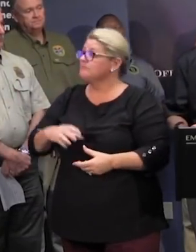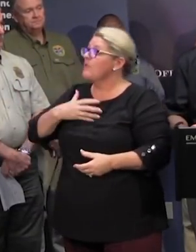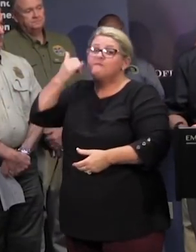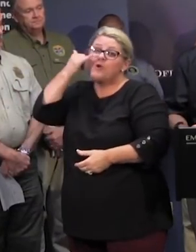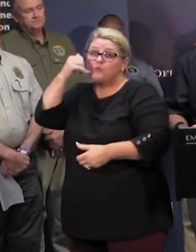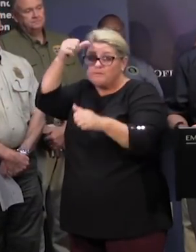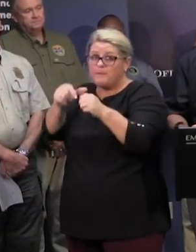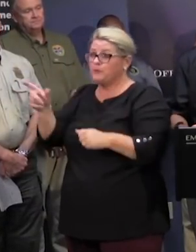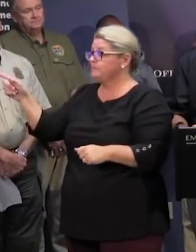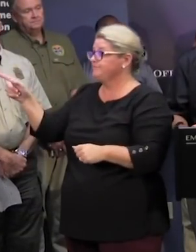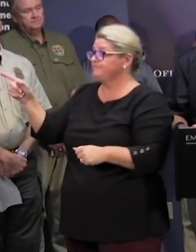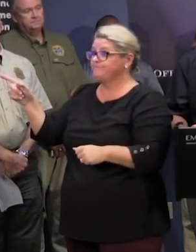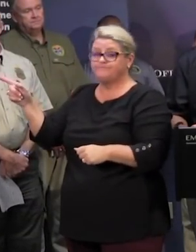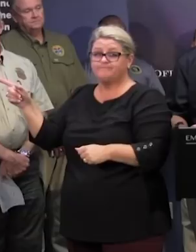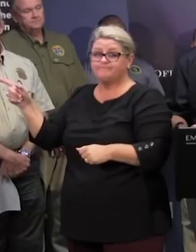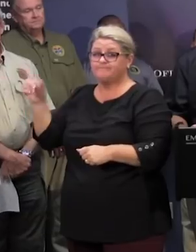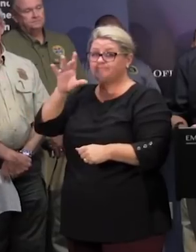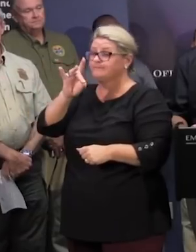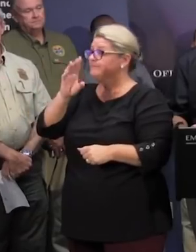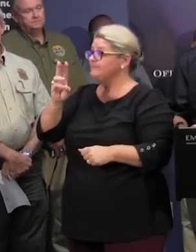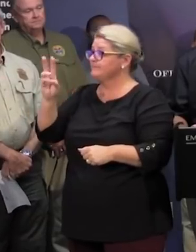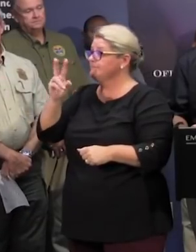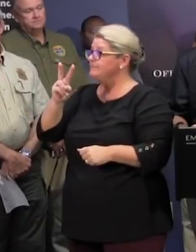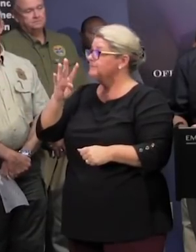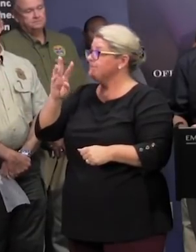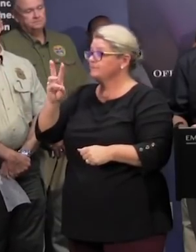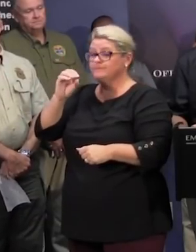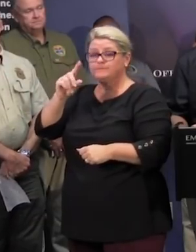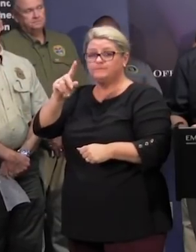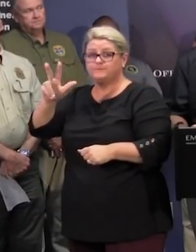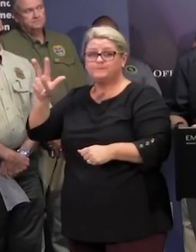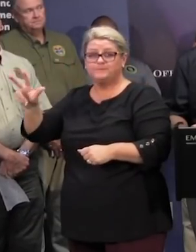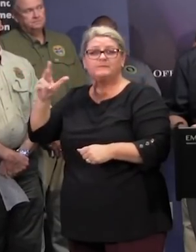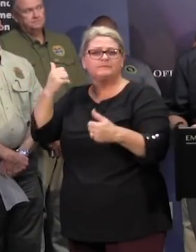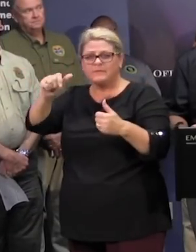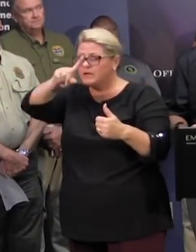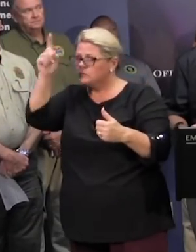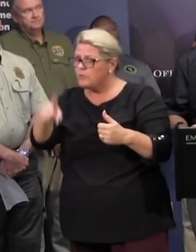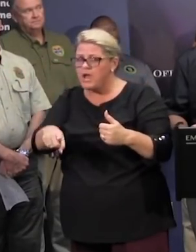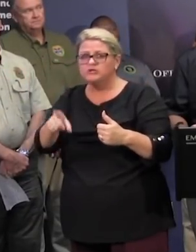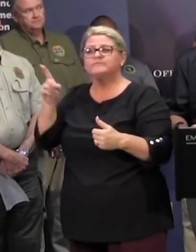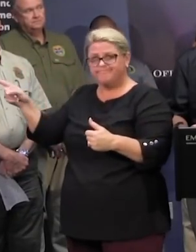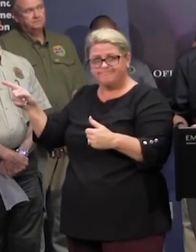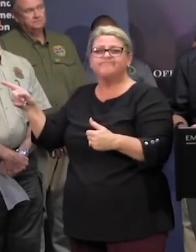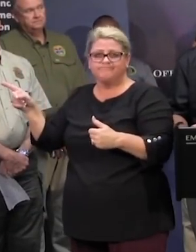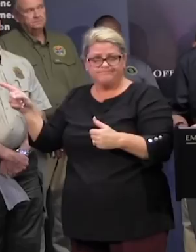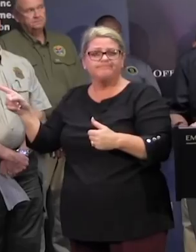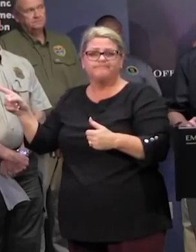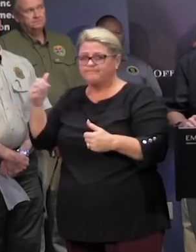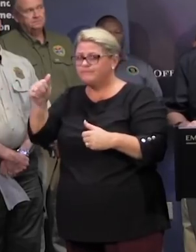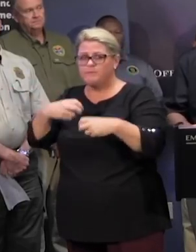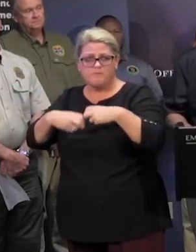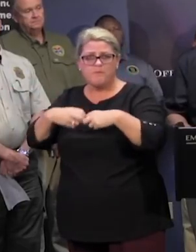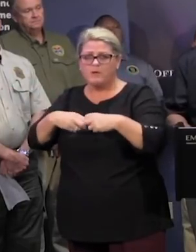line uh up there on the on the screen that uh you can still call in if you've got any questions any citizens uh about any issues